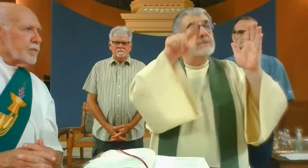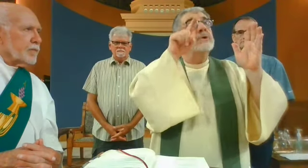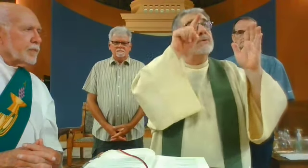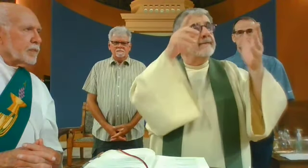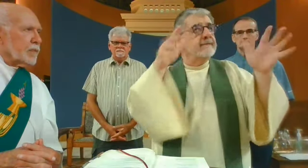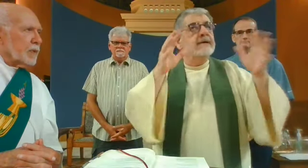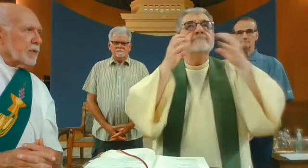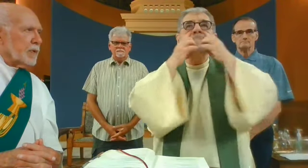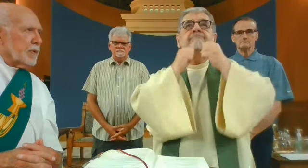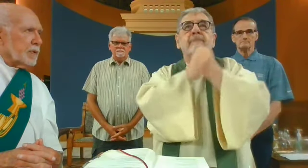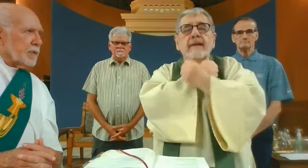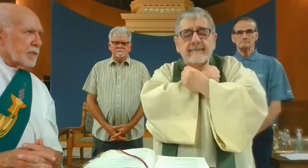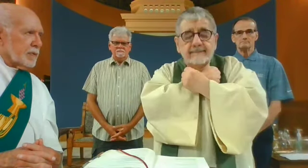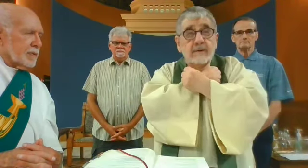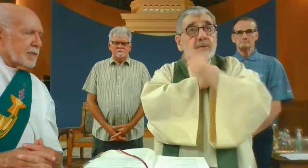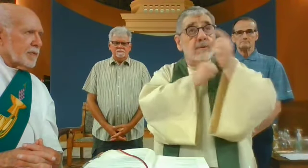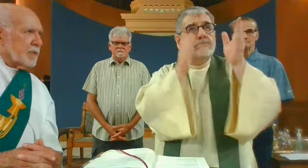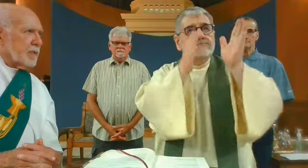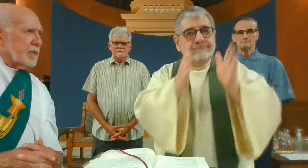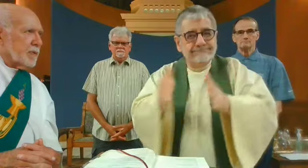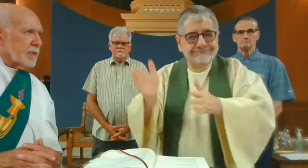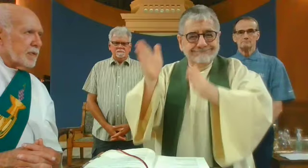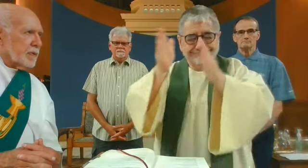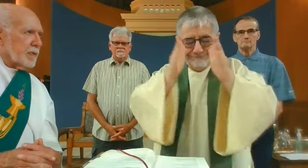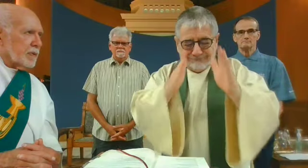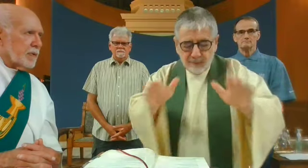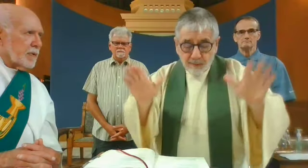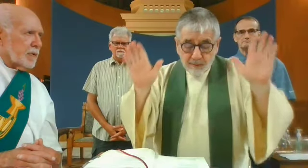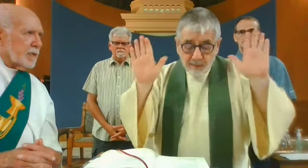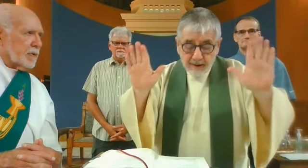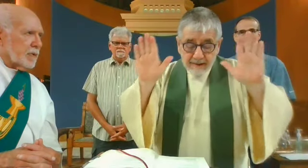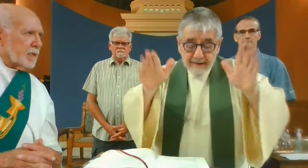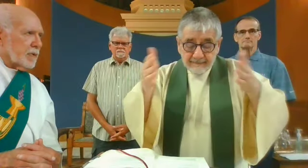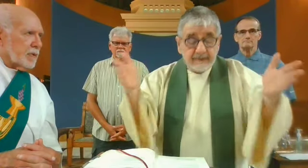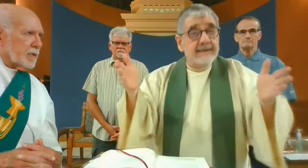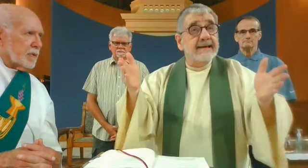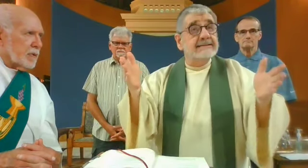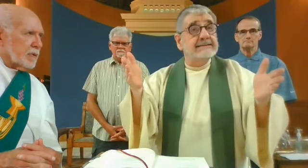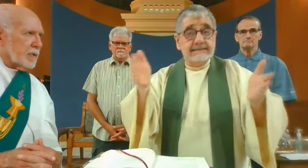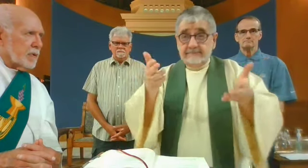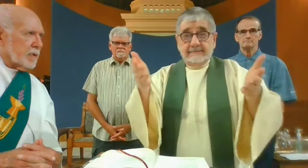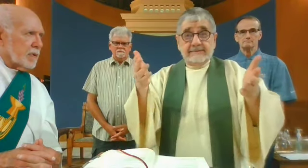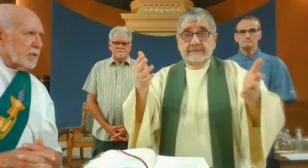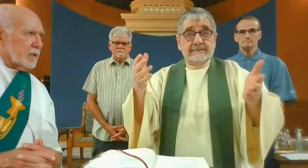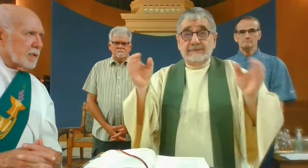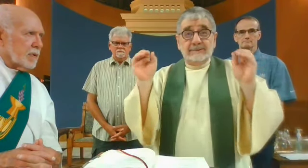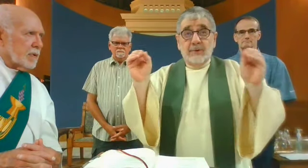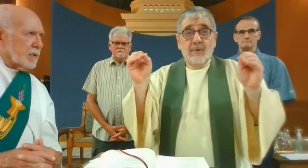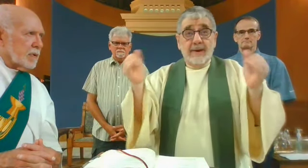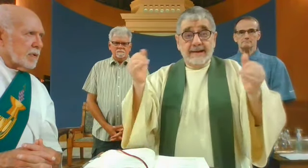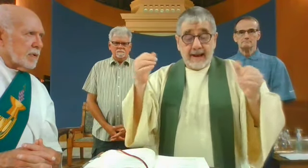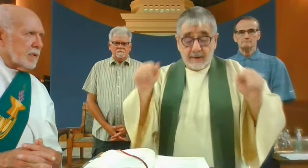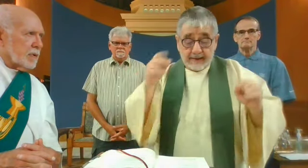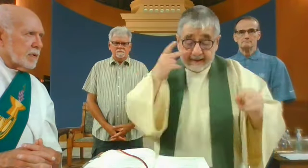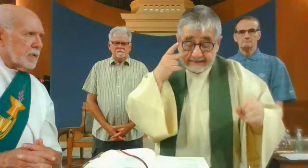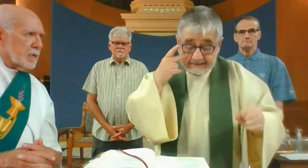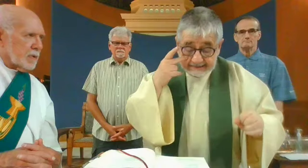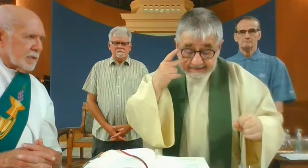O God, who have prepared for those who love you good things which no